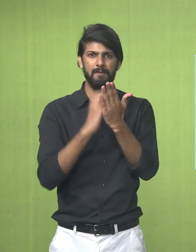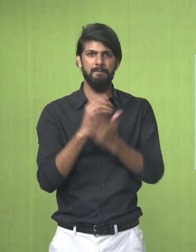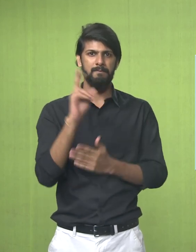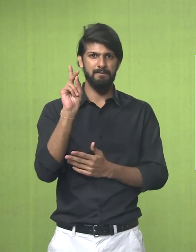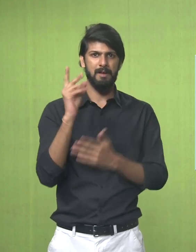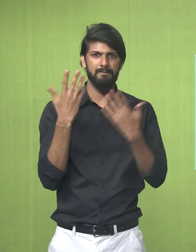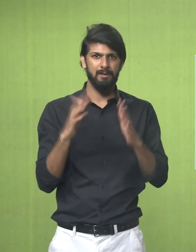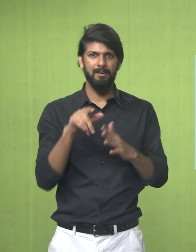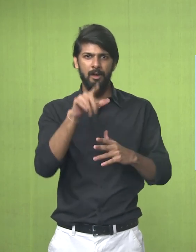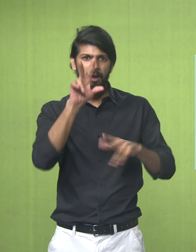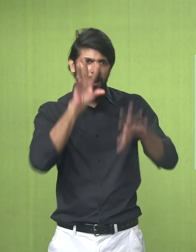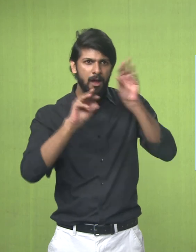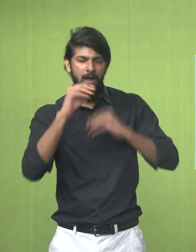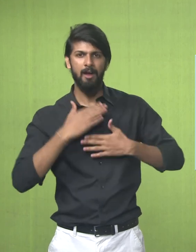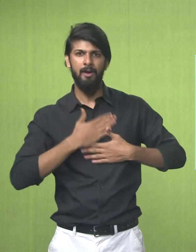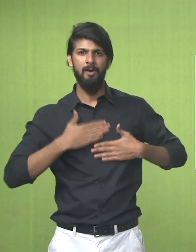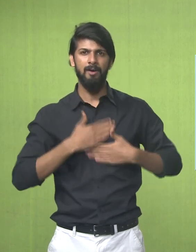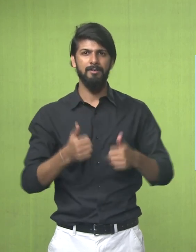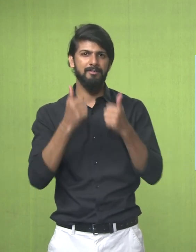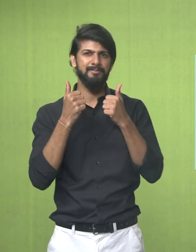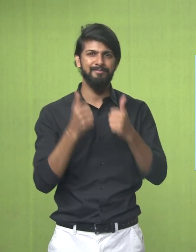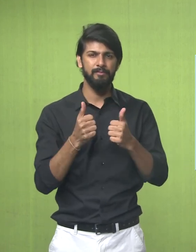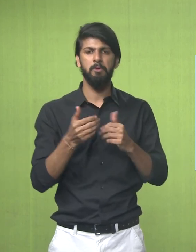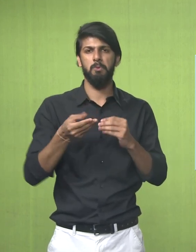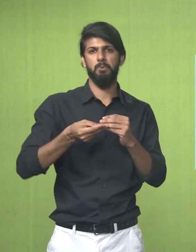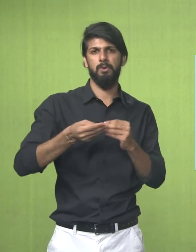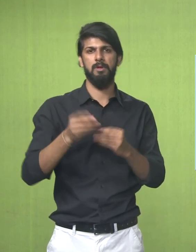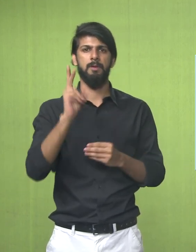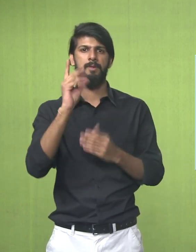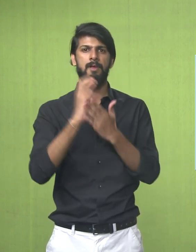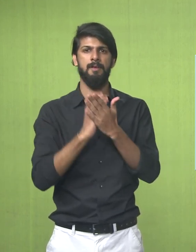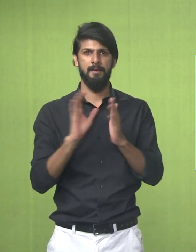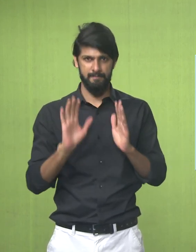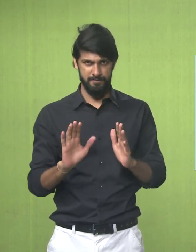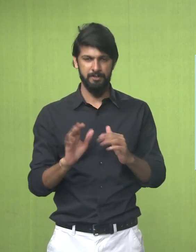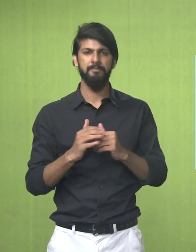I Hope You Enjoyed Watching Part Two Of The Lesson And Will Watch All The Following Videos Of This Lesson